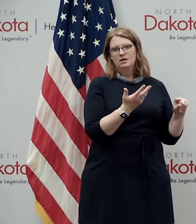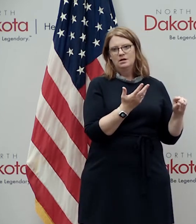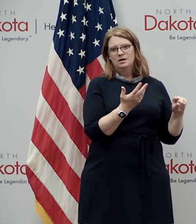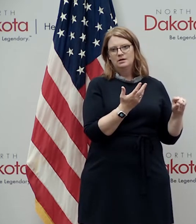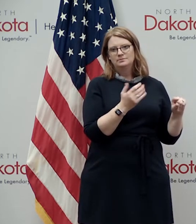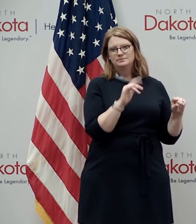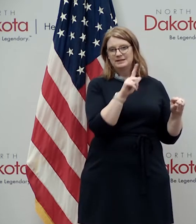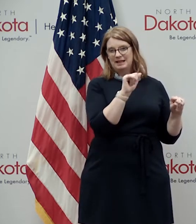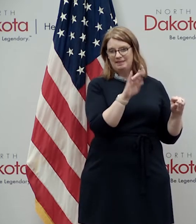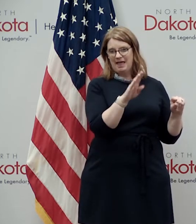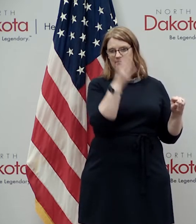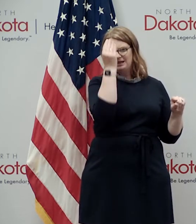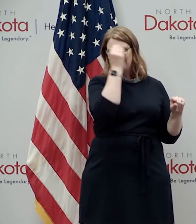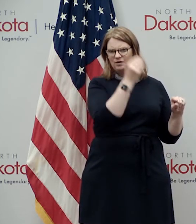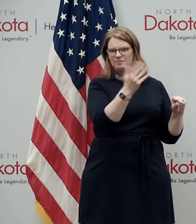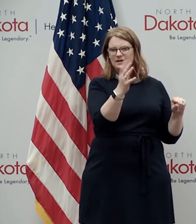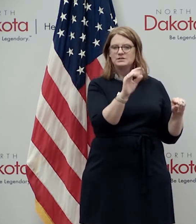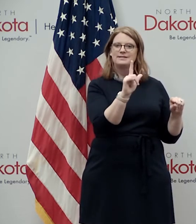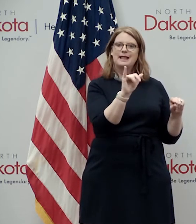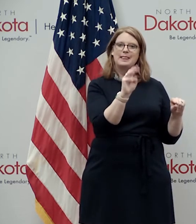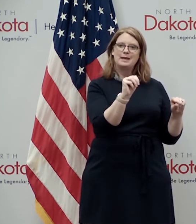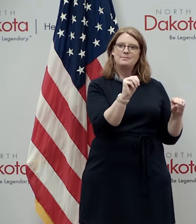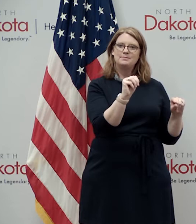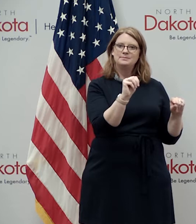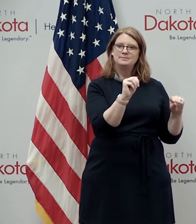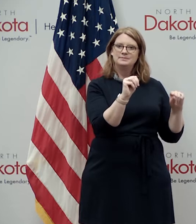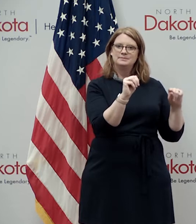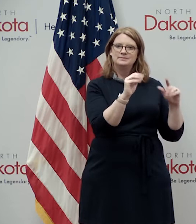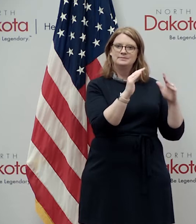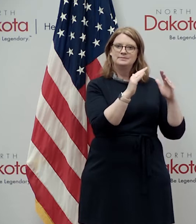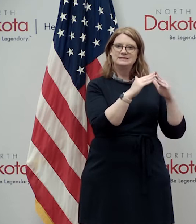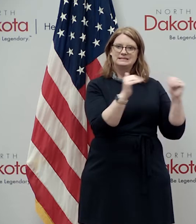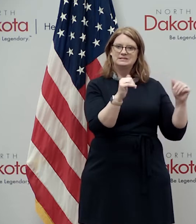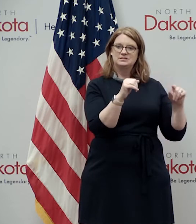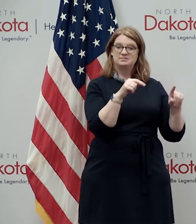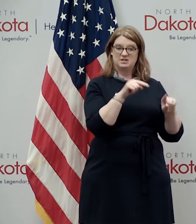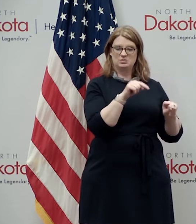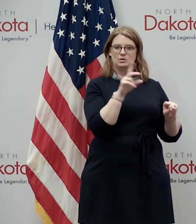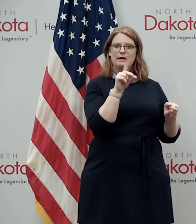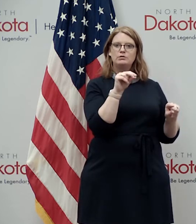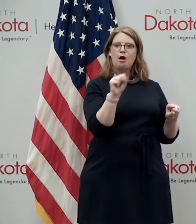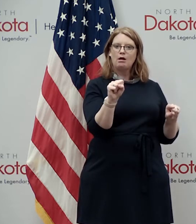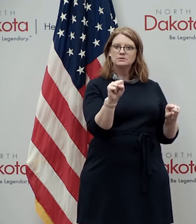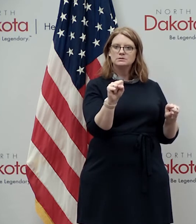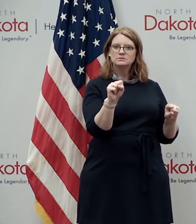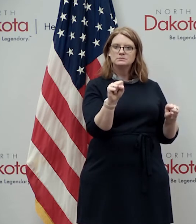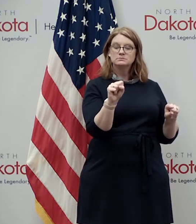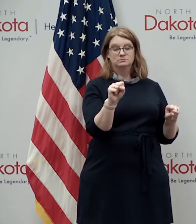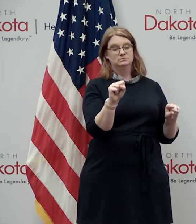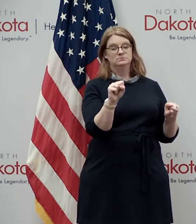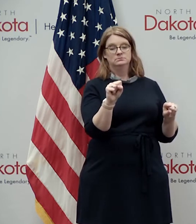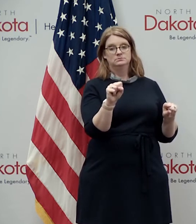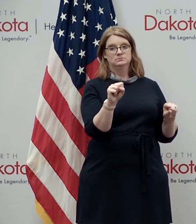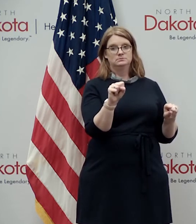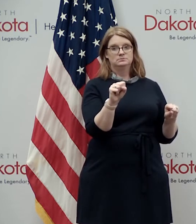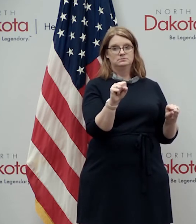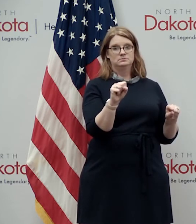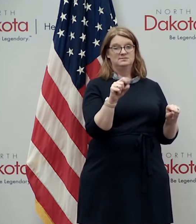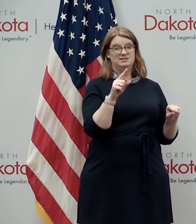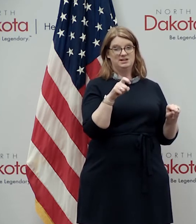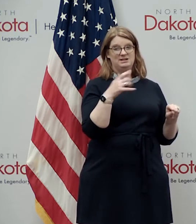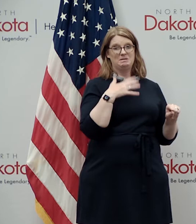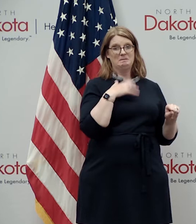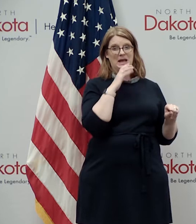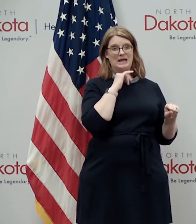laboratory information or the limb system uh are in dos and you probably have to be my age to know what that actually